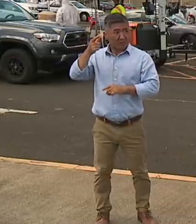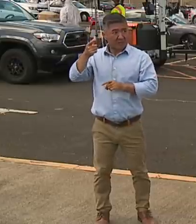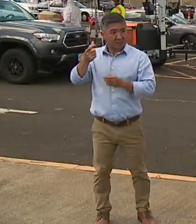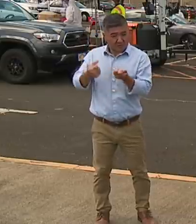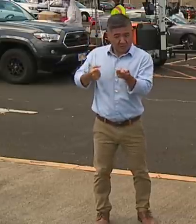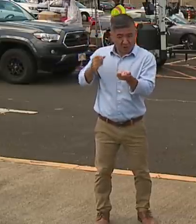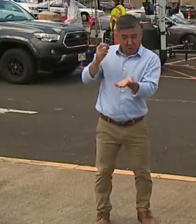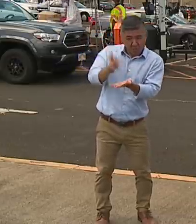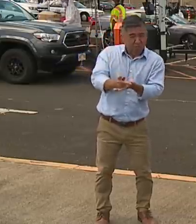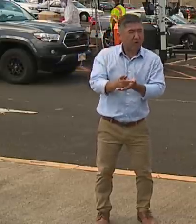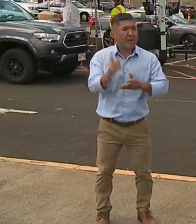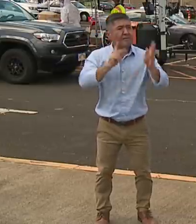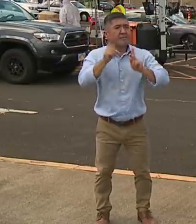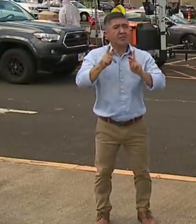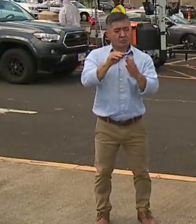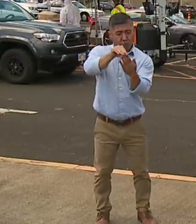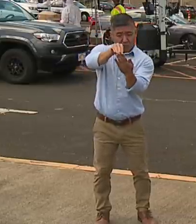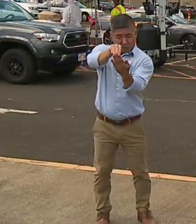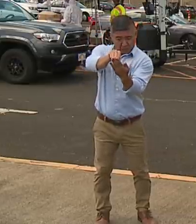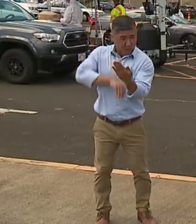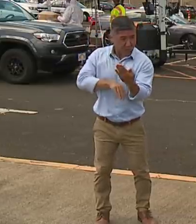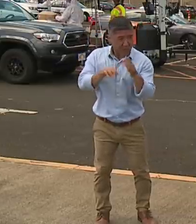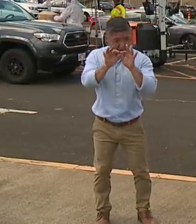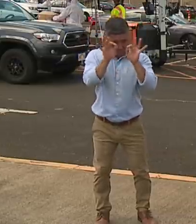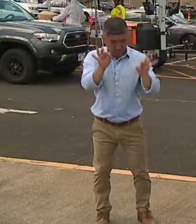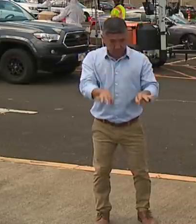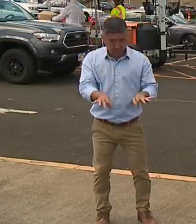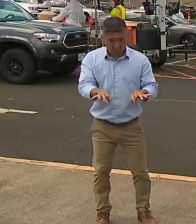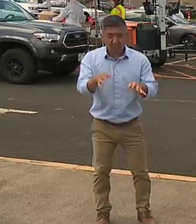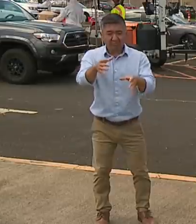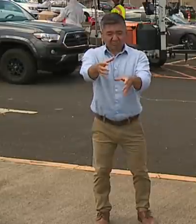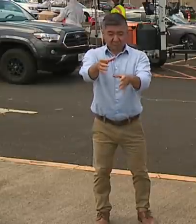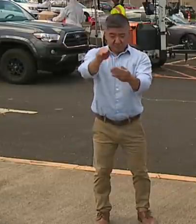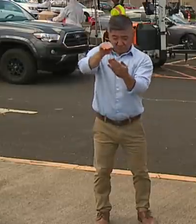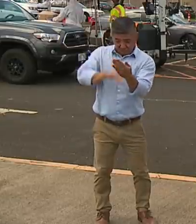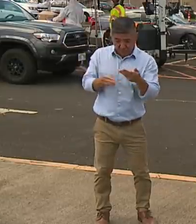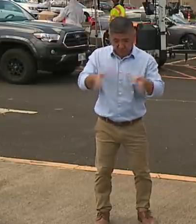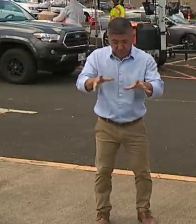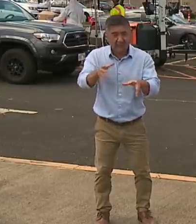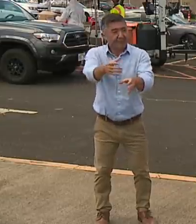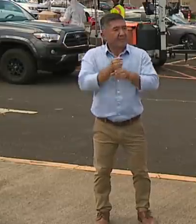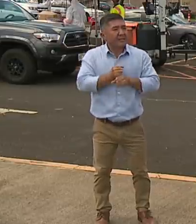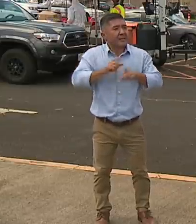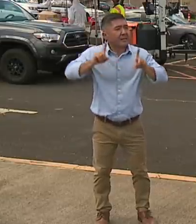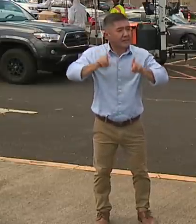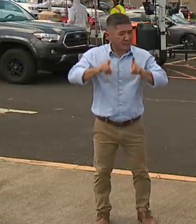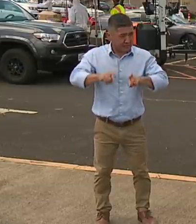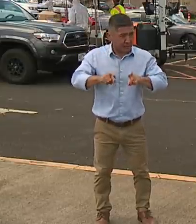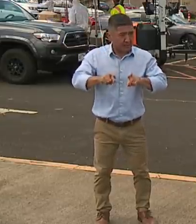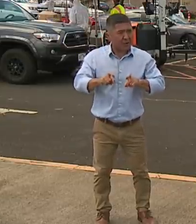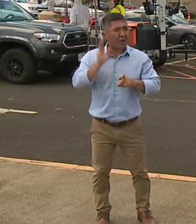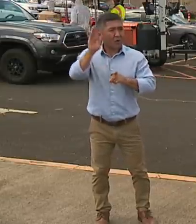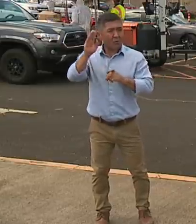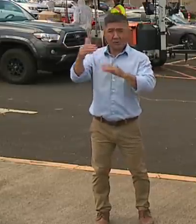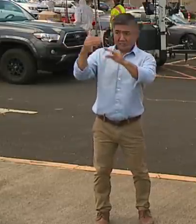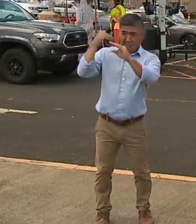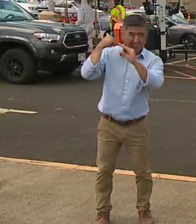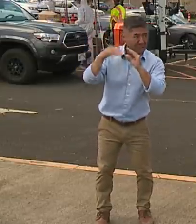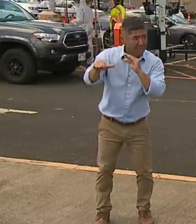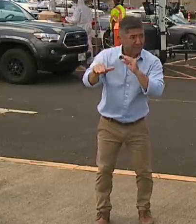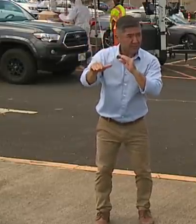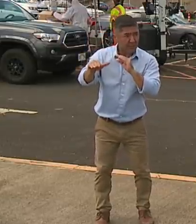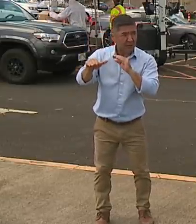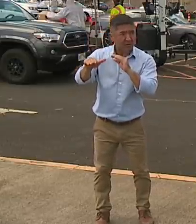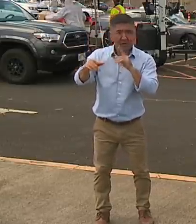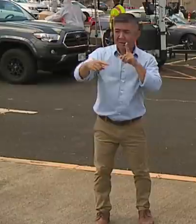online and fill out a form in order to get the test for the most part. And so the notice is going to be given to them online, both the negatives and positives.